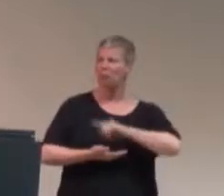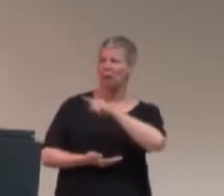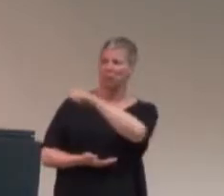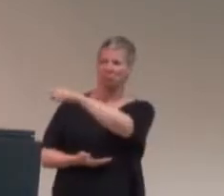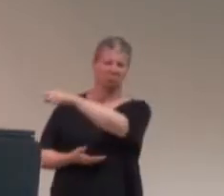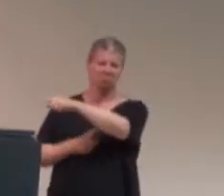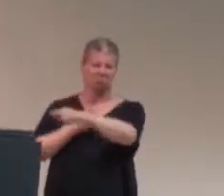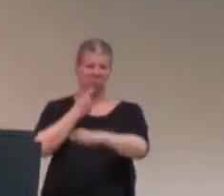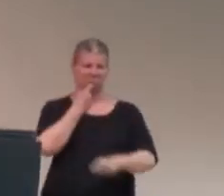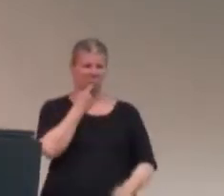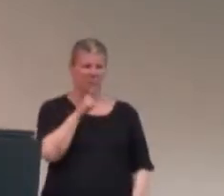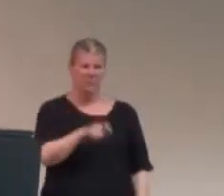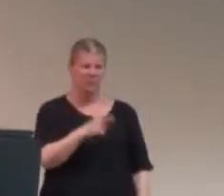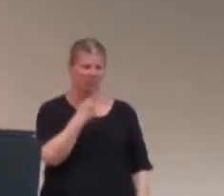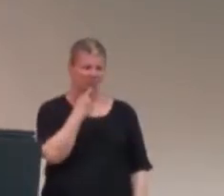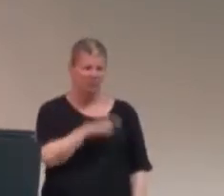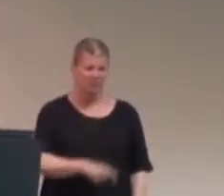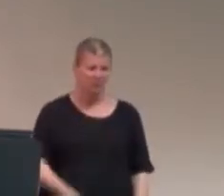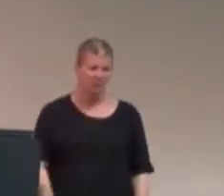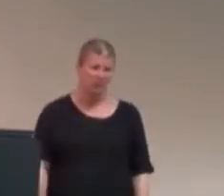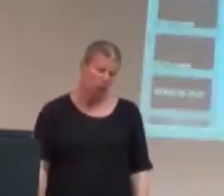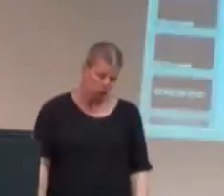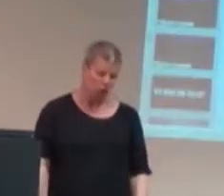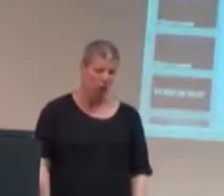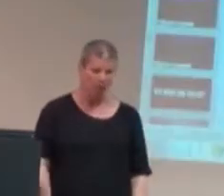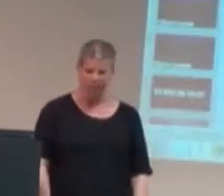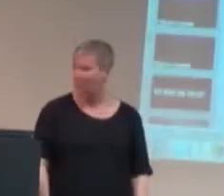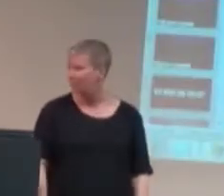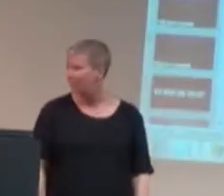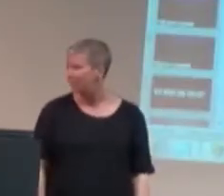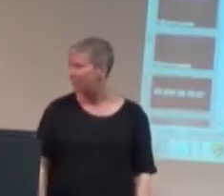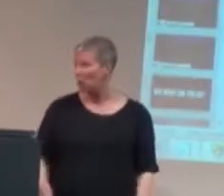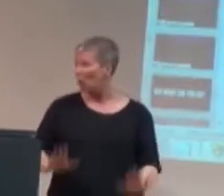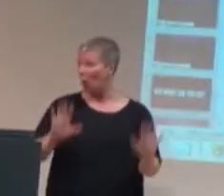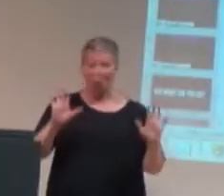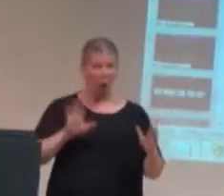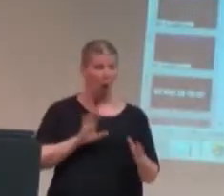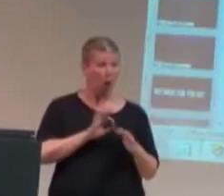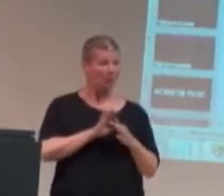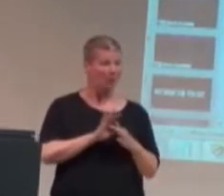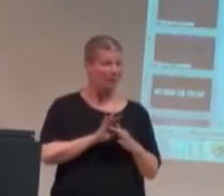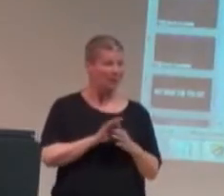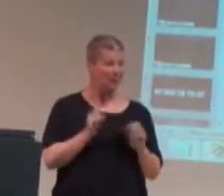do it without. I think... I think... Fine. Maybe. We're fine. We're fine.